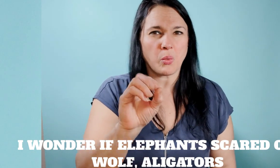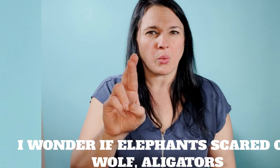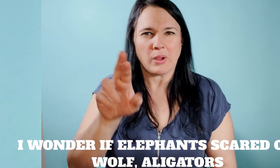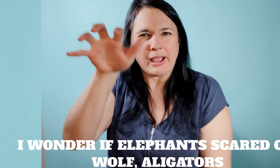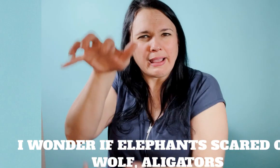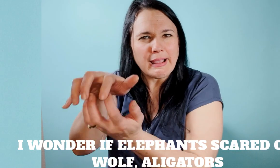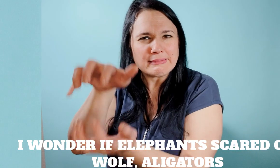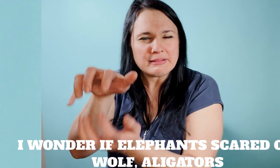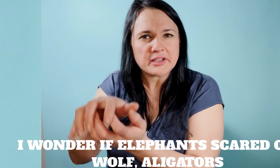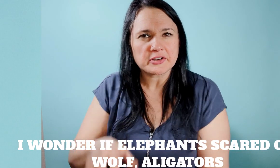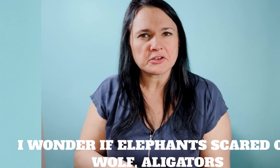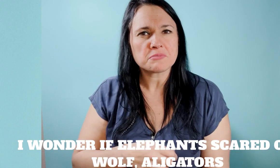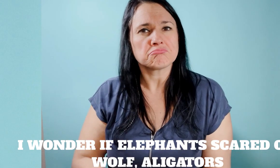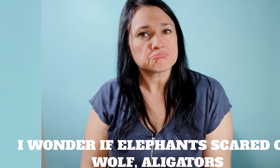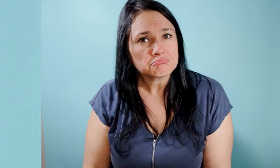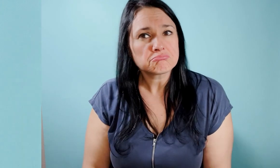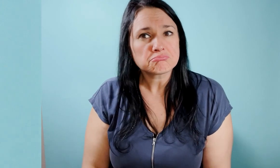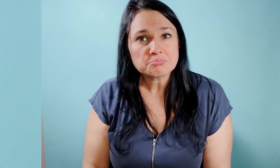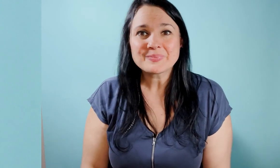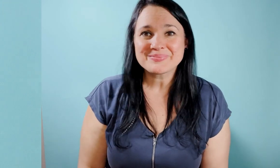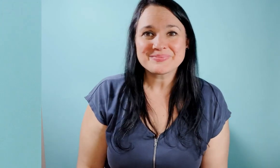or alligators hmm